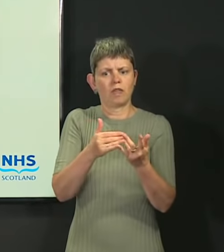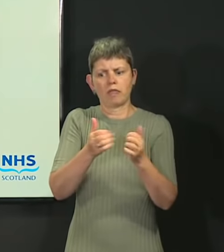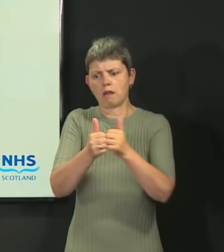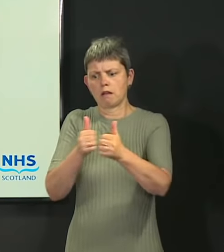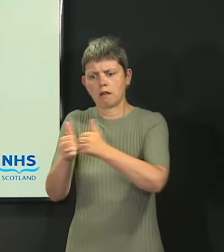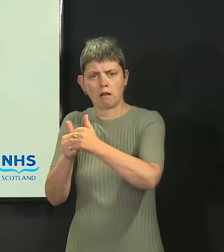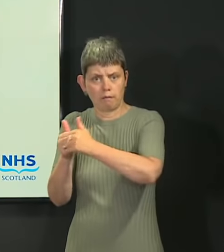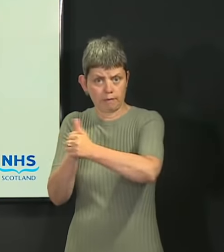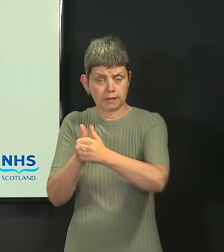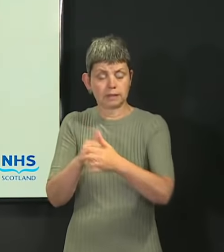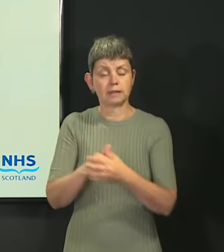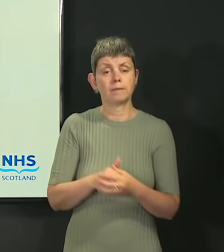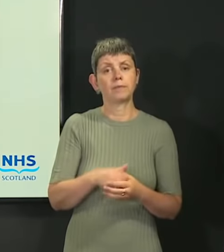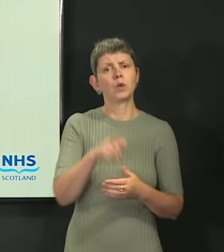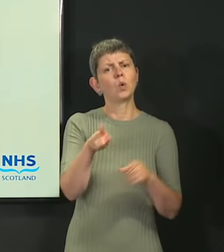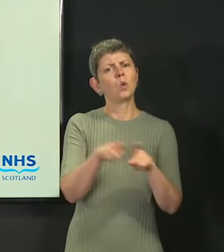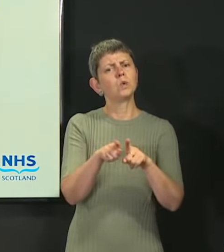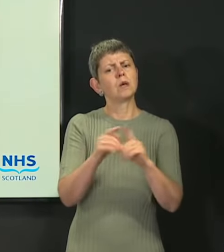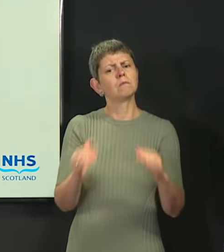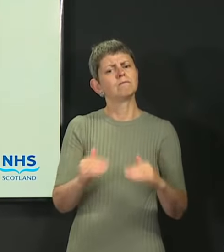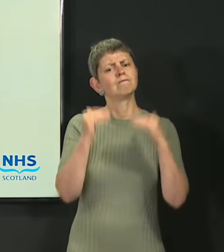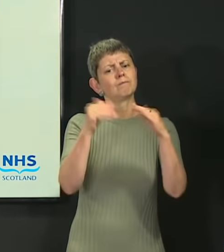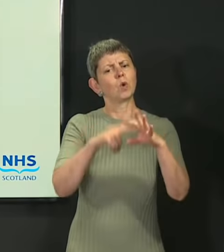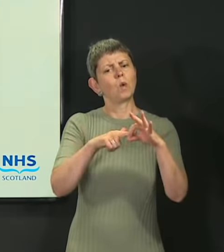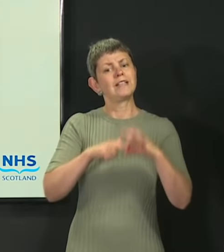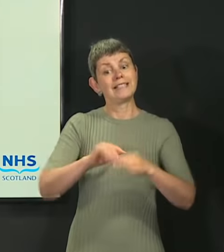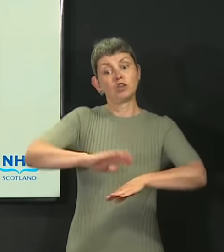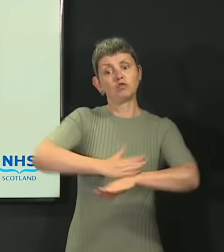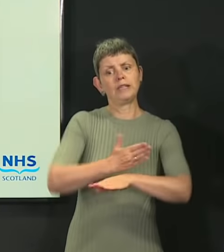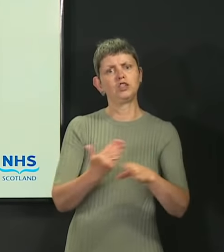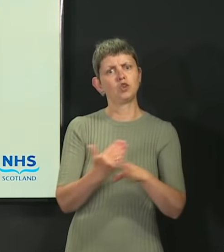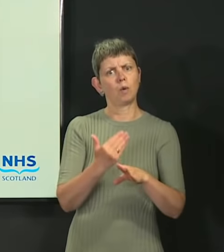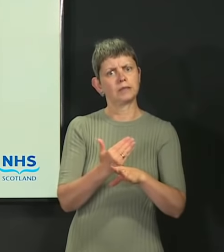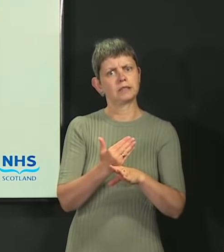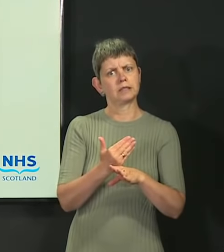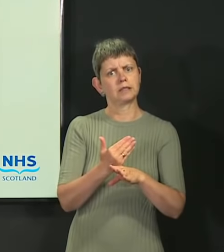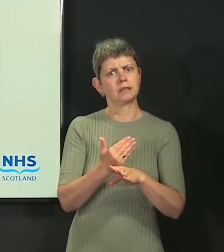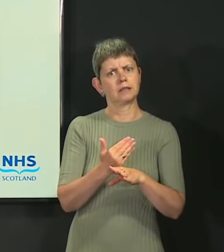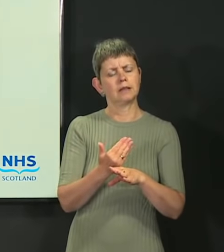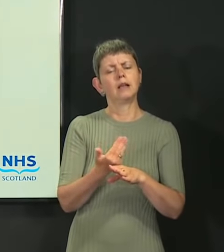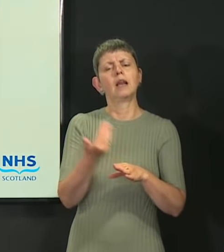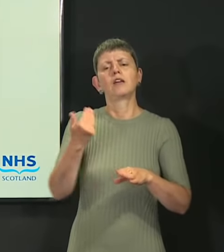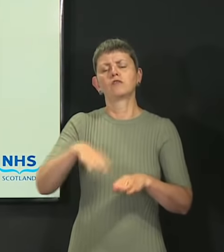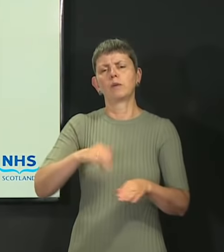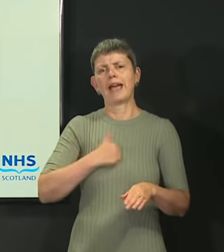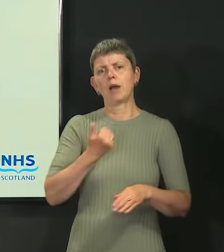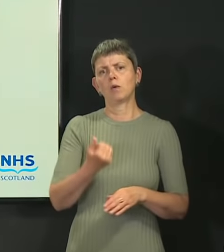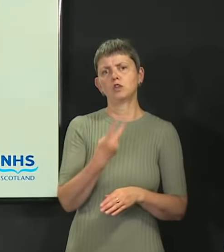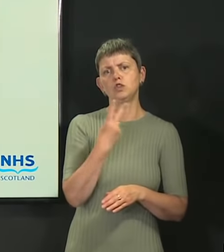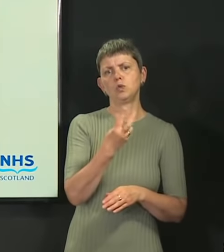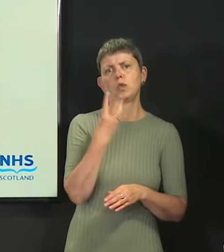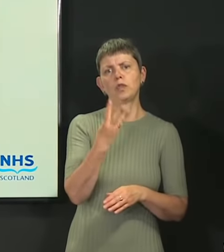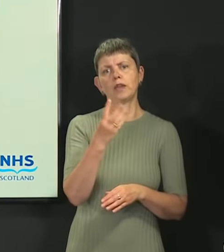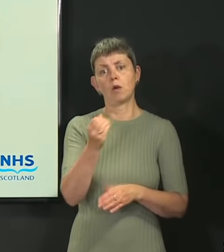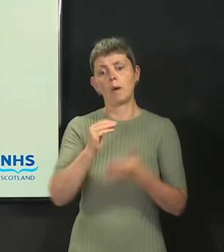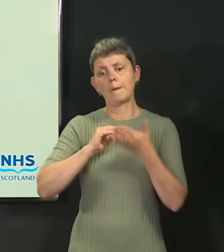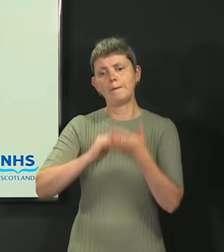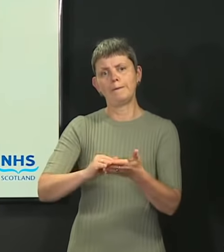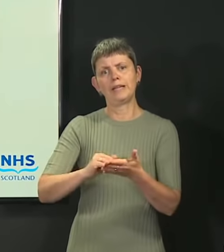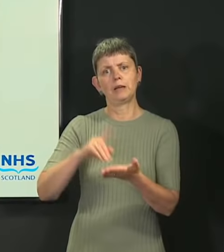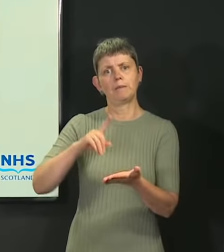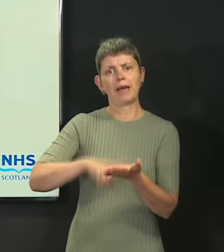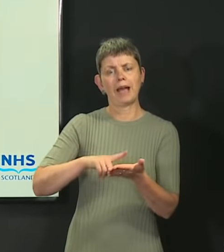create high quality green jobs, including those created as a result of our £230 million economic